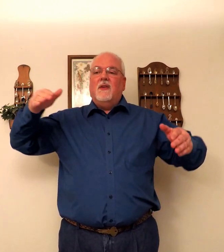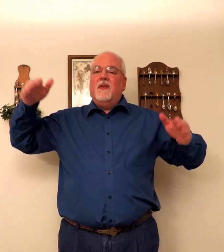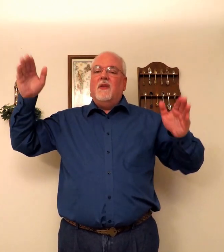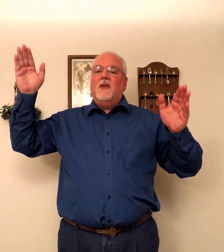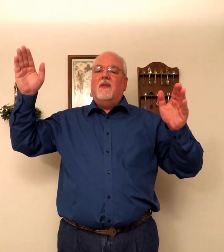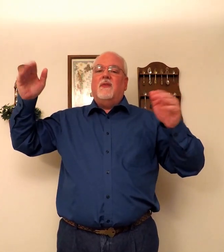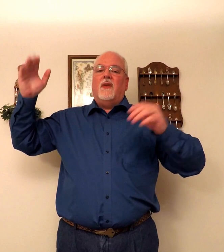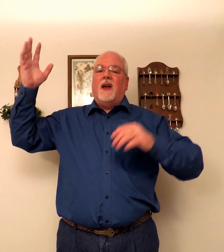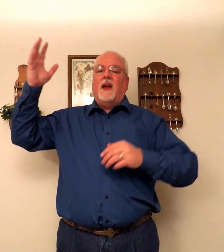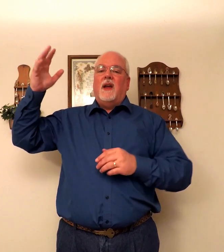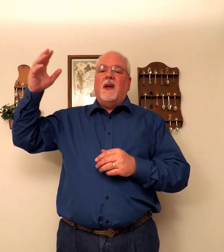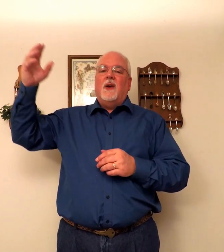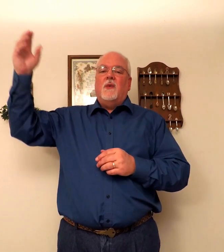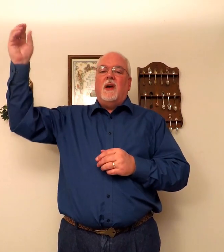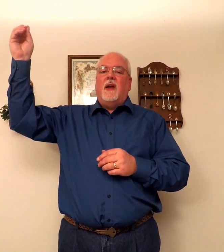I'll fly away.